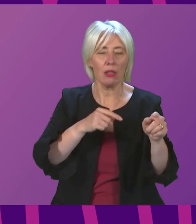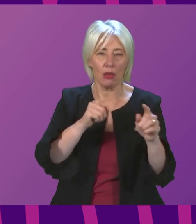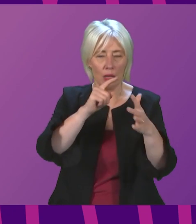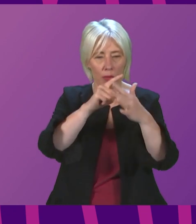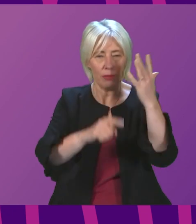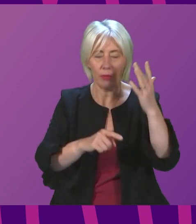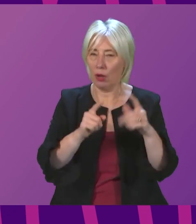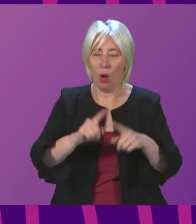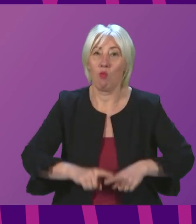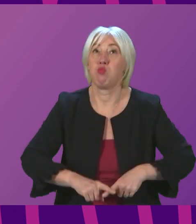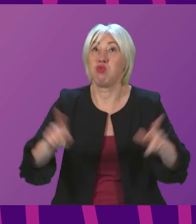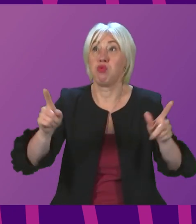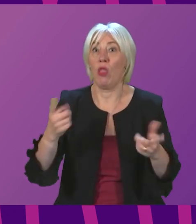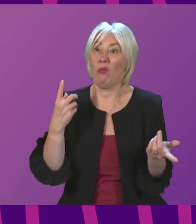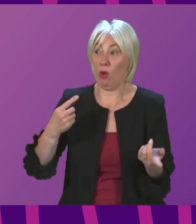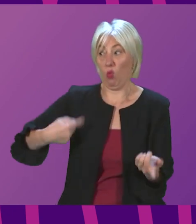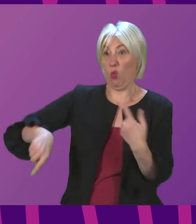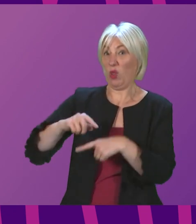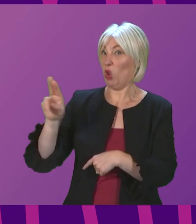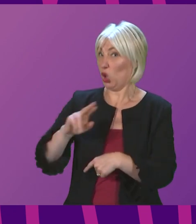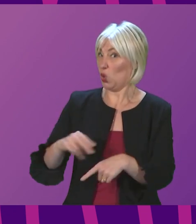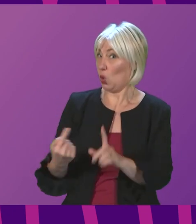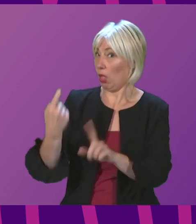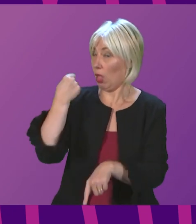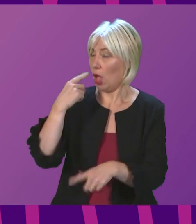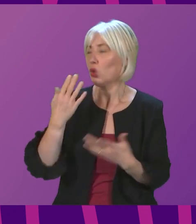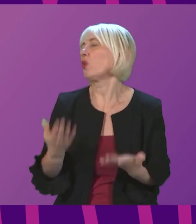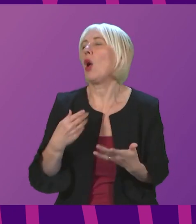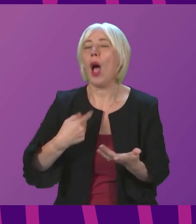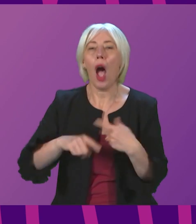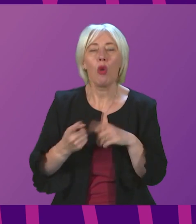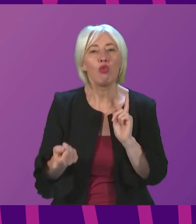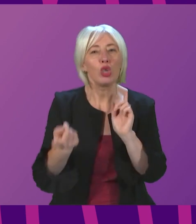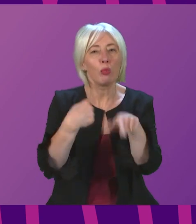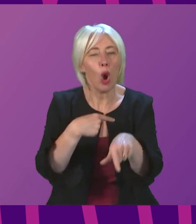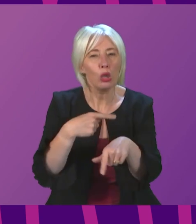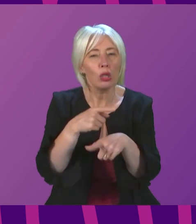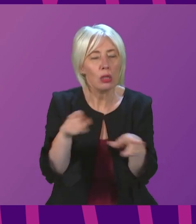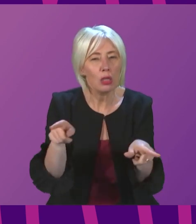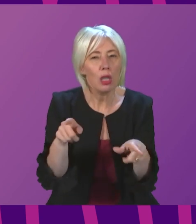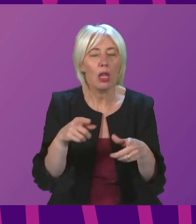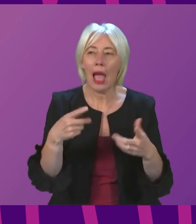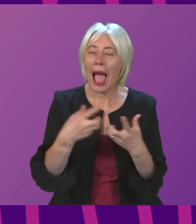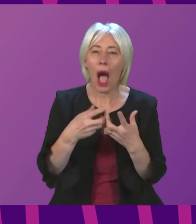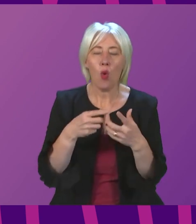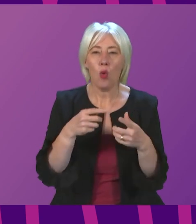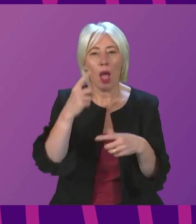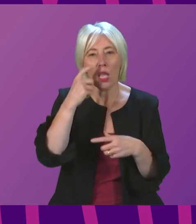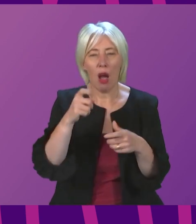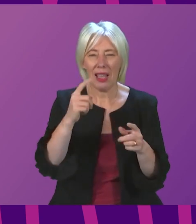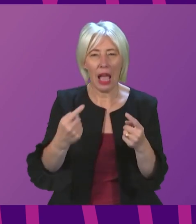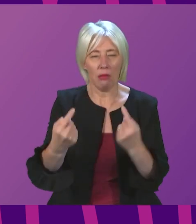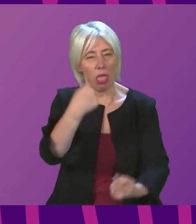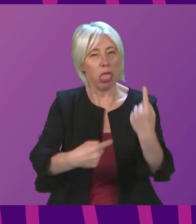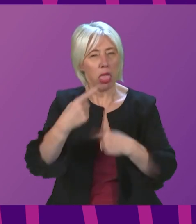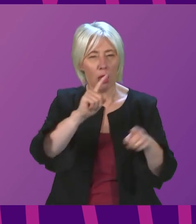what was the case when we were at school. Therefore, our responses to that and the ways in which young people can be subjected to